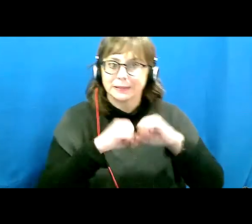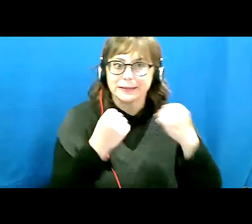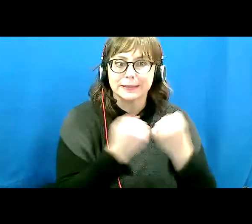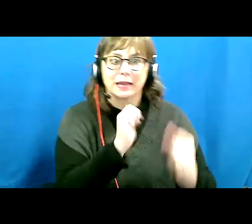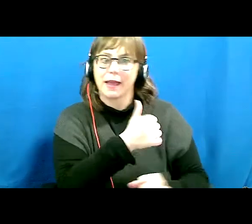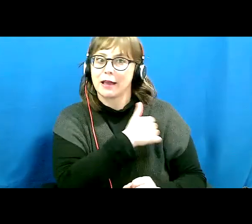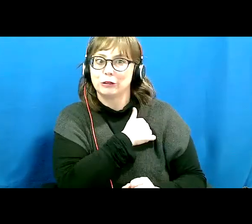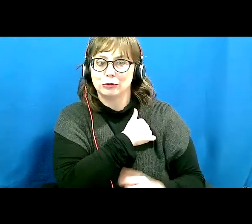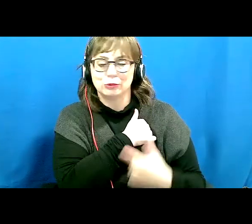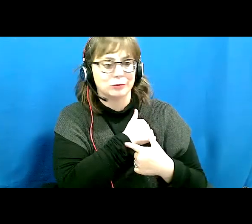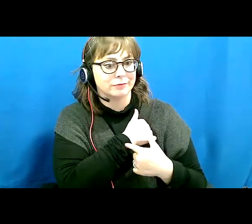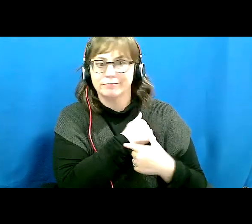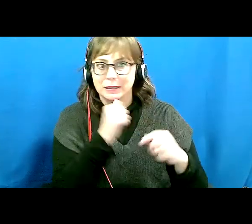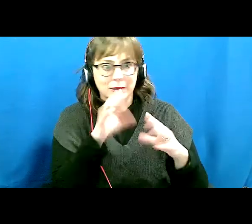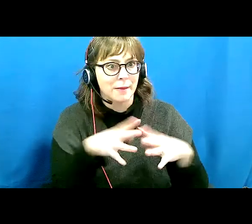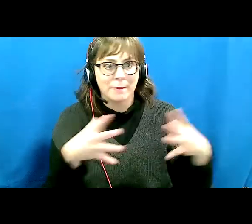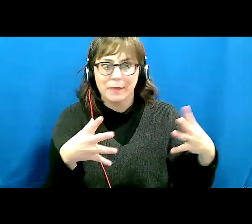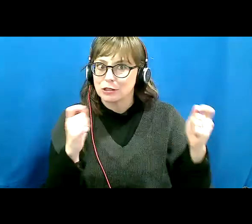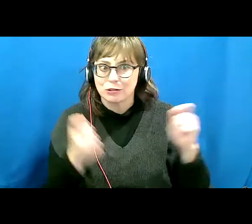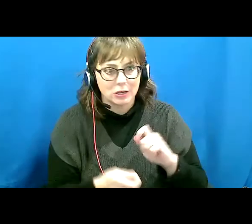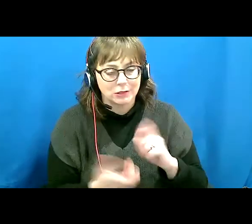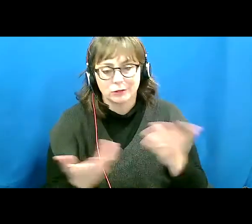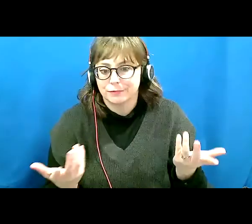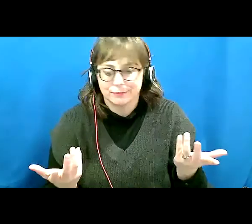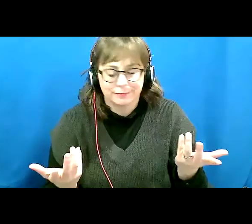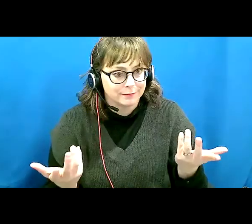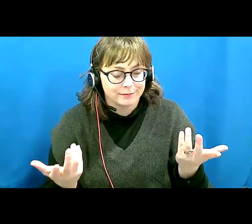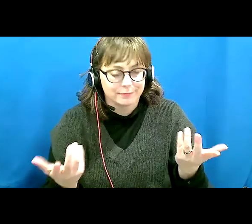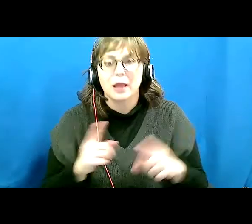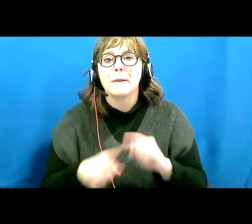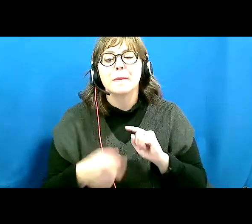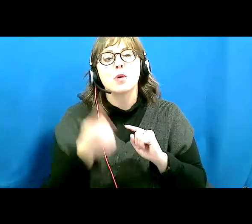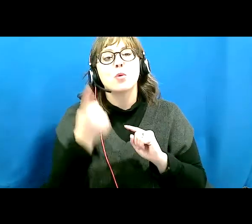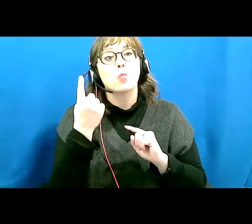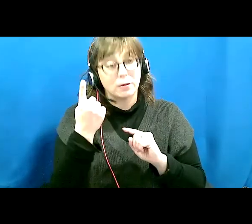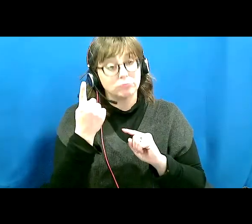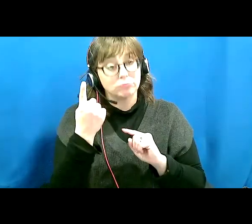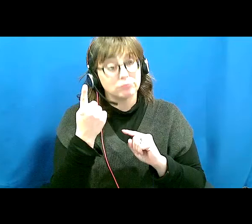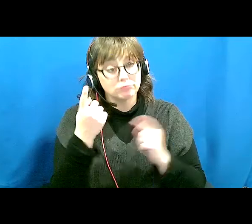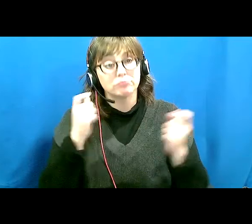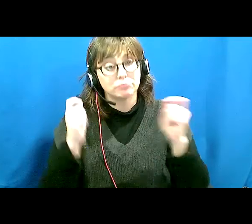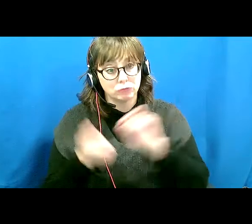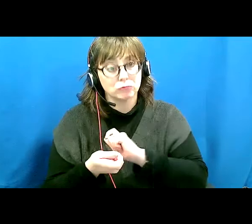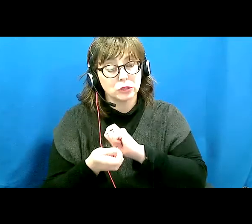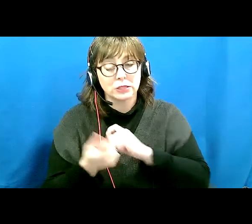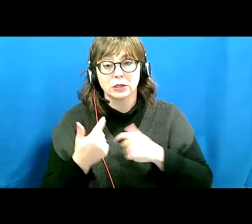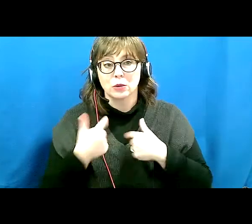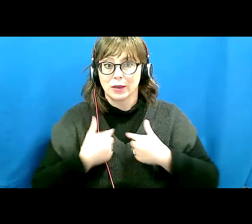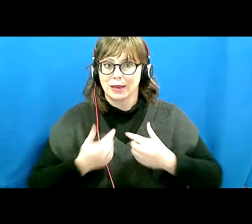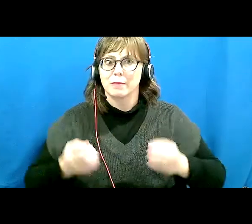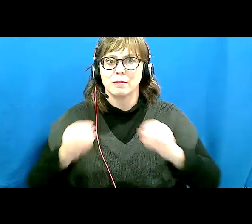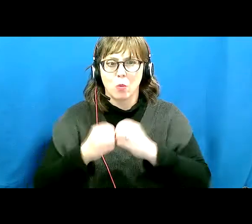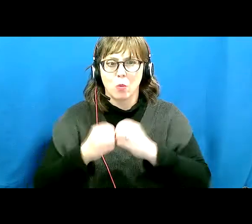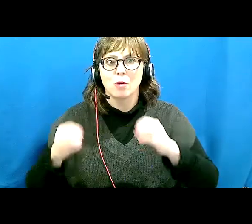towards women with disabilities, but one thing that has changed is that we have many more voices